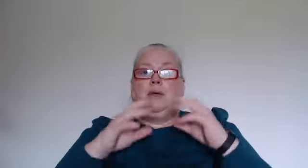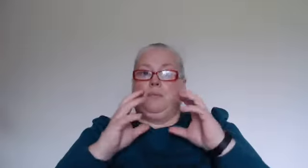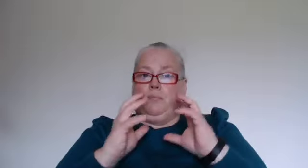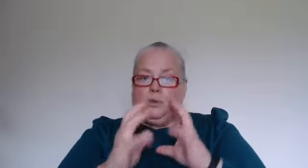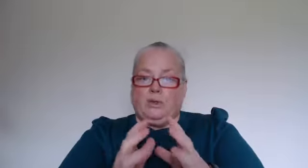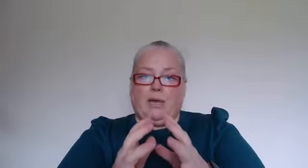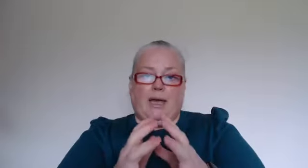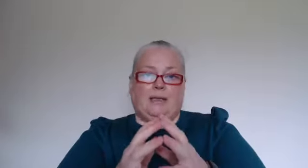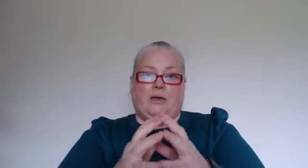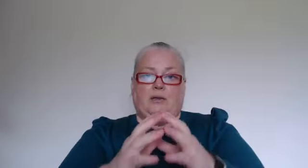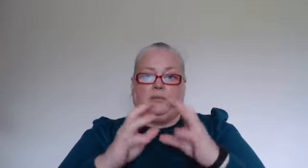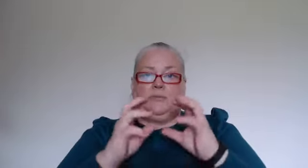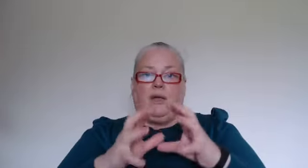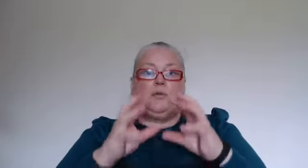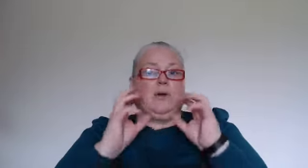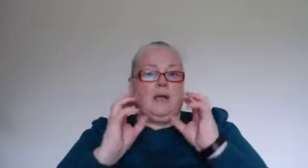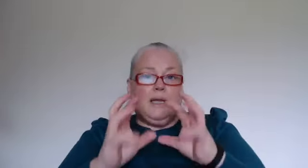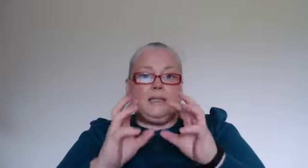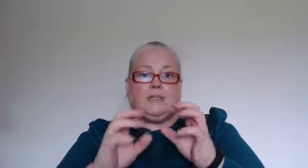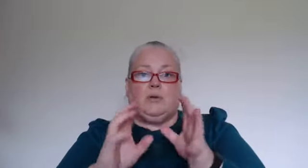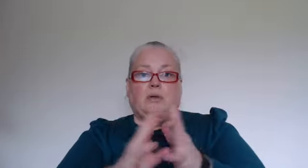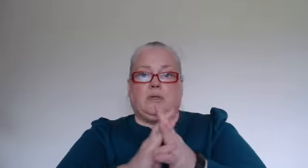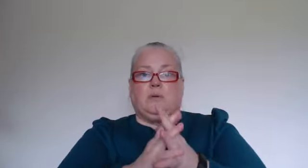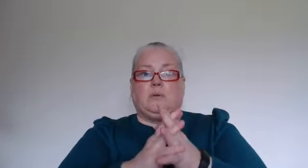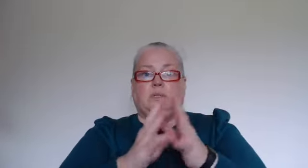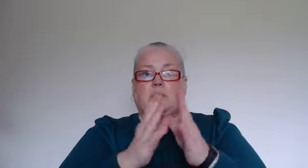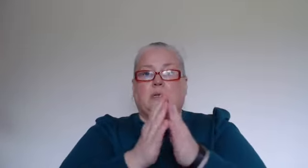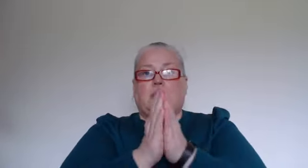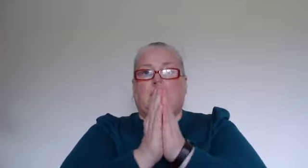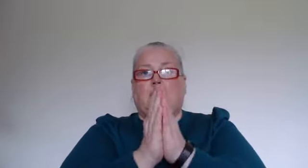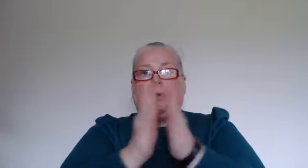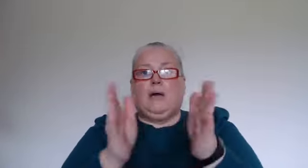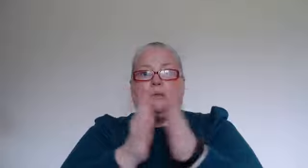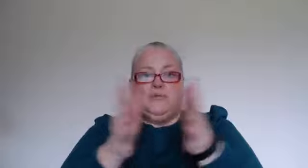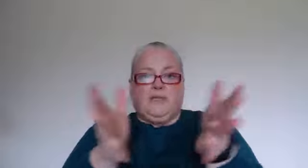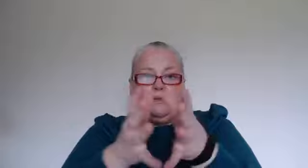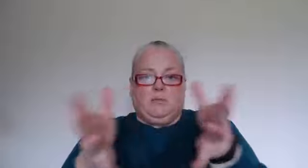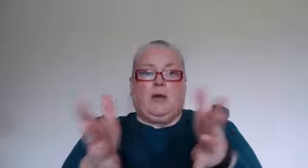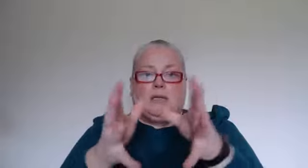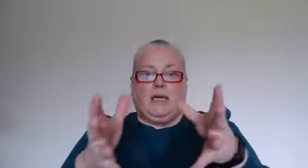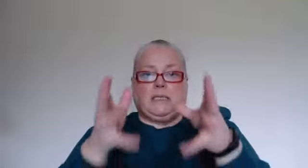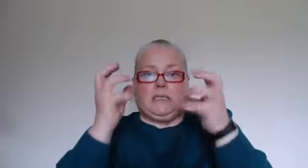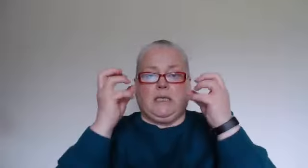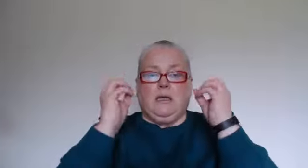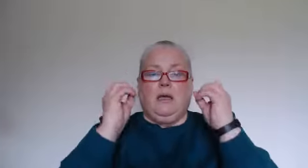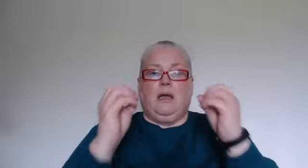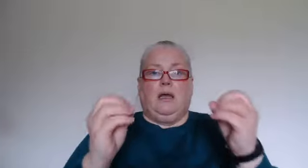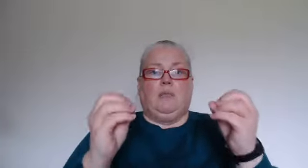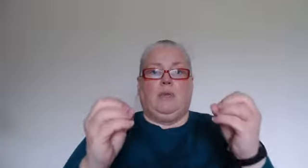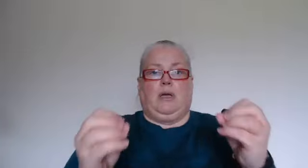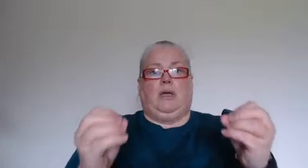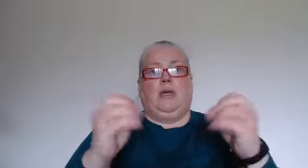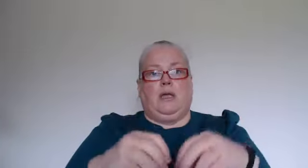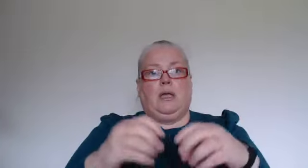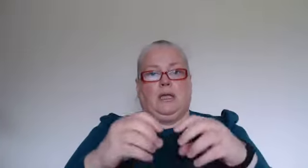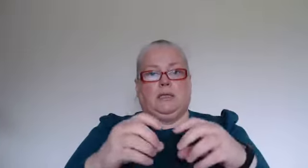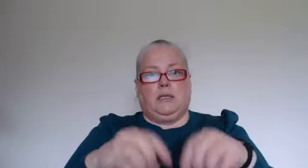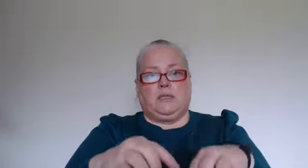but you can learn them now there are links to all those uh blogs videos and podcasts um in this